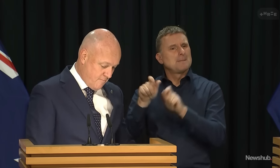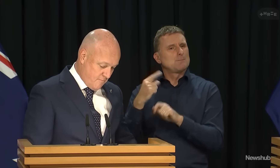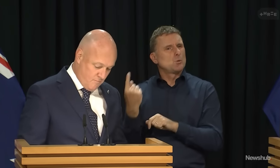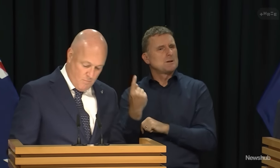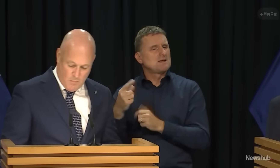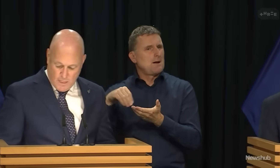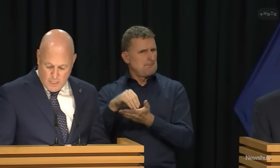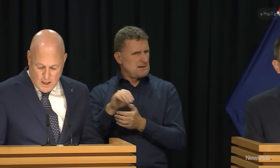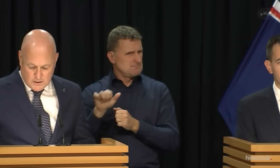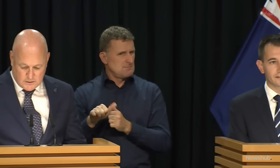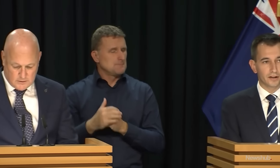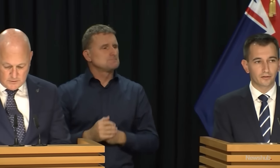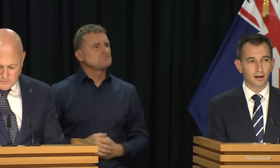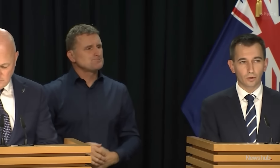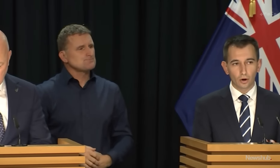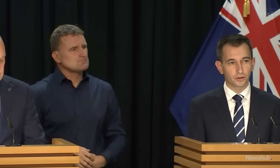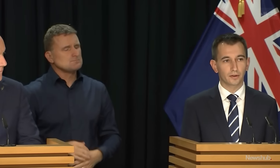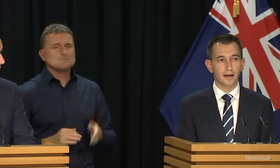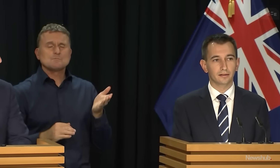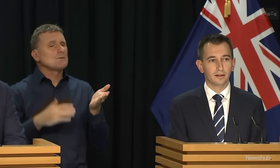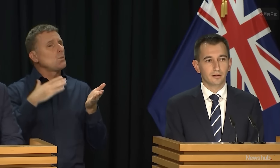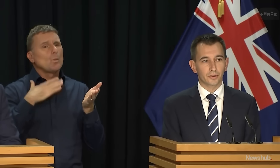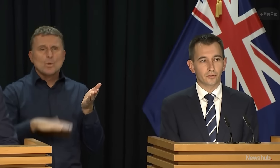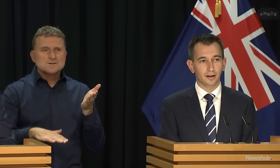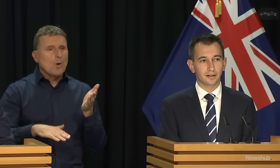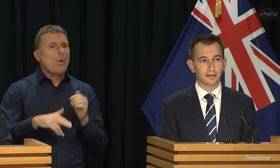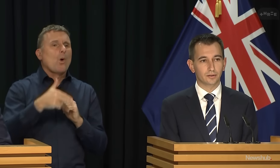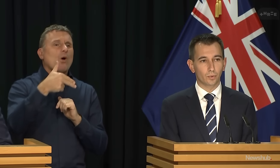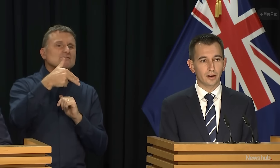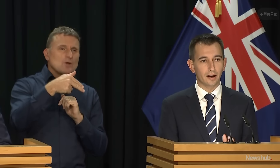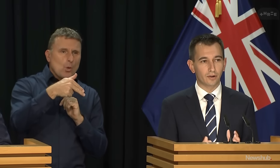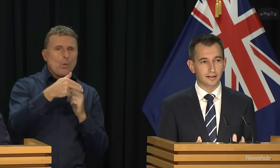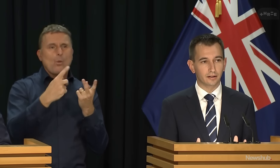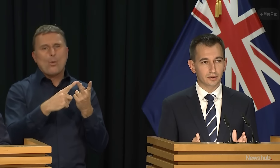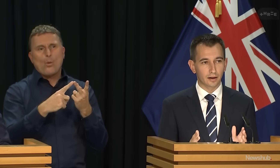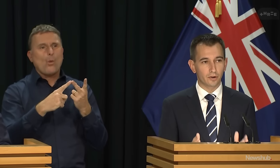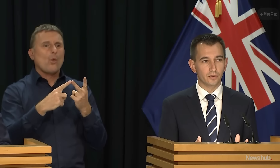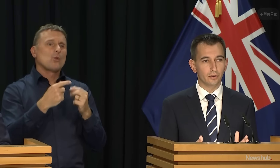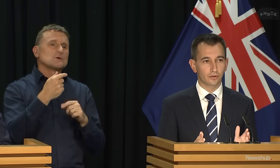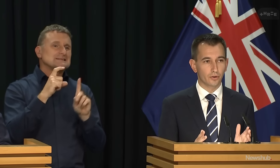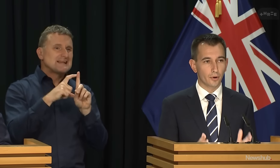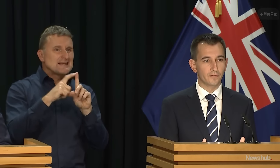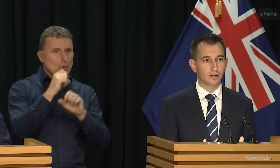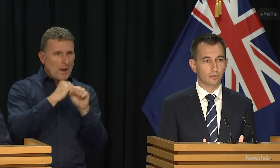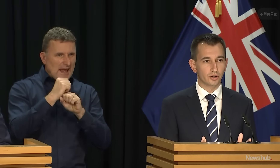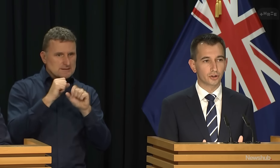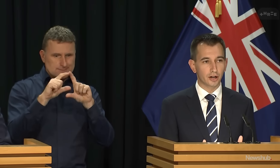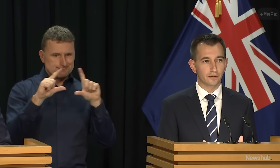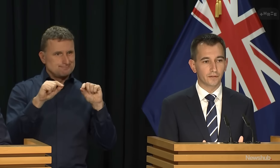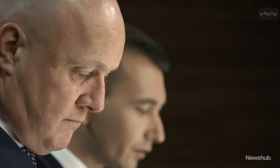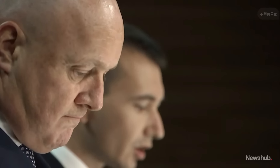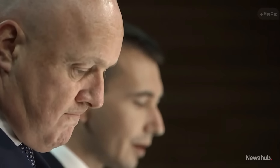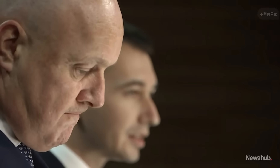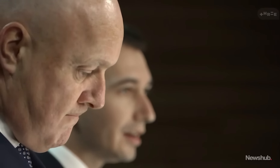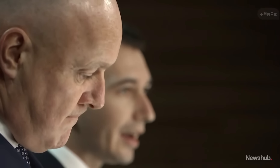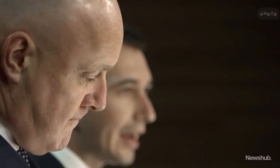reality is we committed to not increasing Fed and RUC. We're not doing that. But the reality is we are raising some revenue through the motor vehicle registration